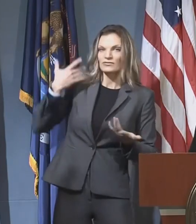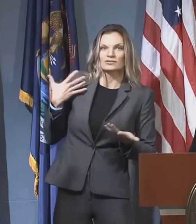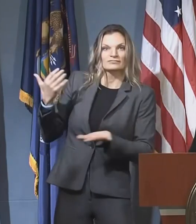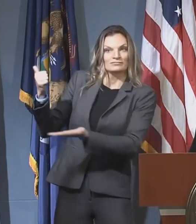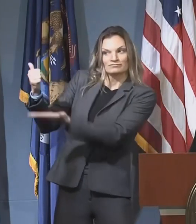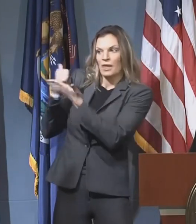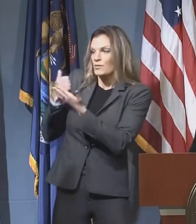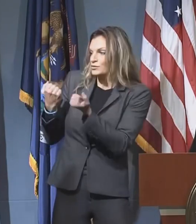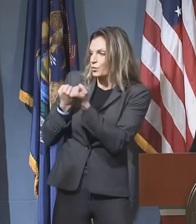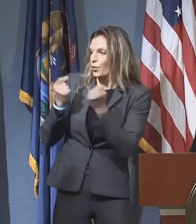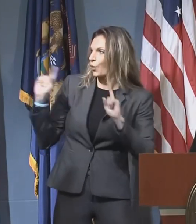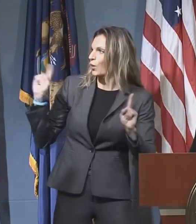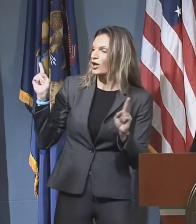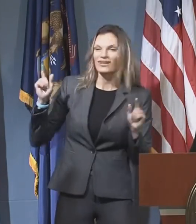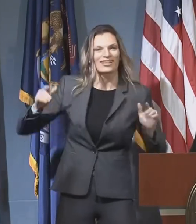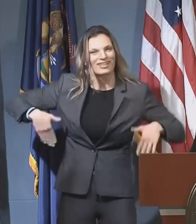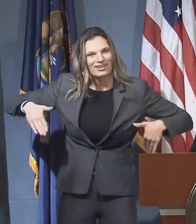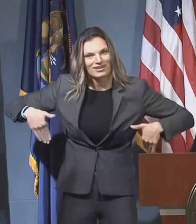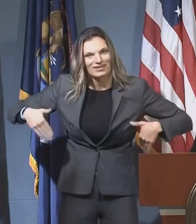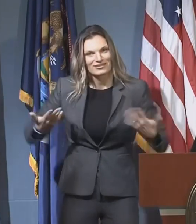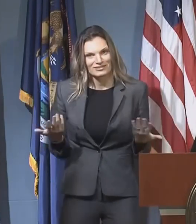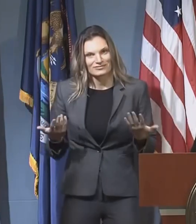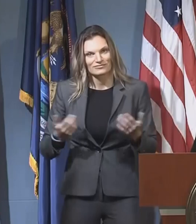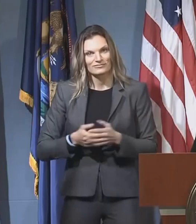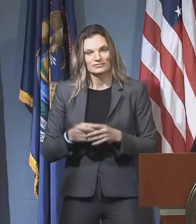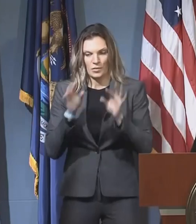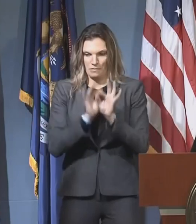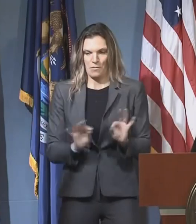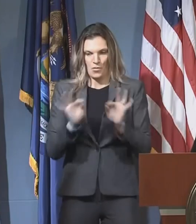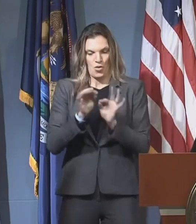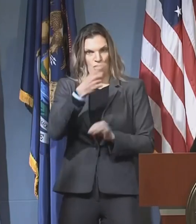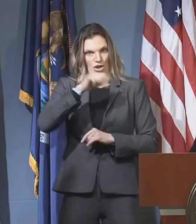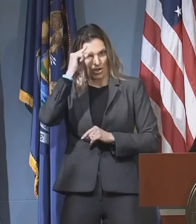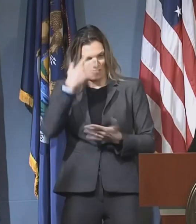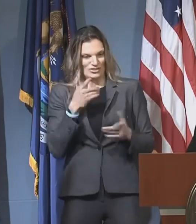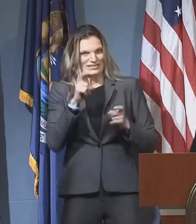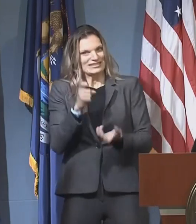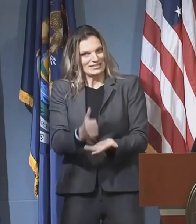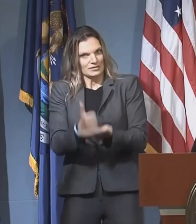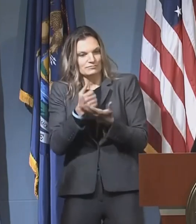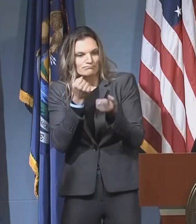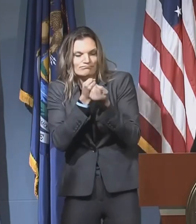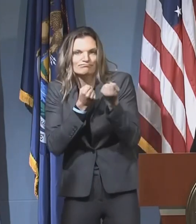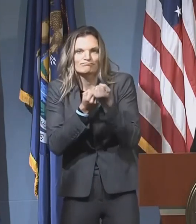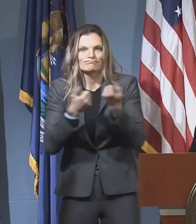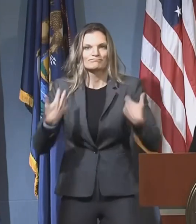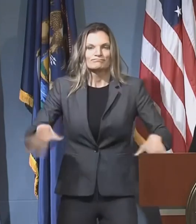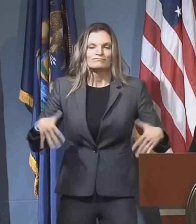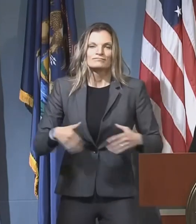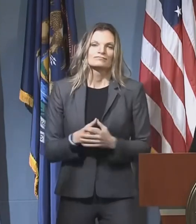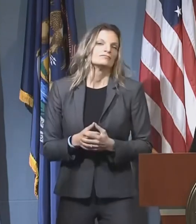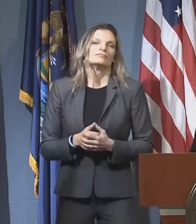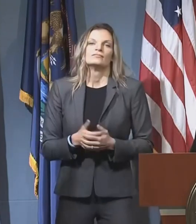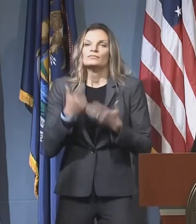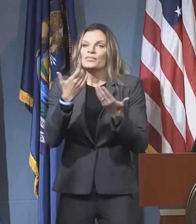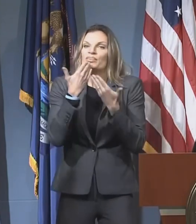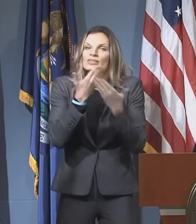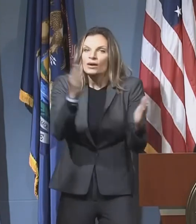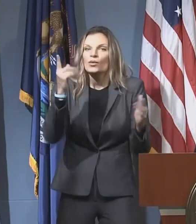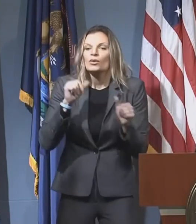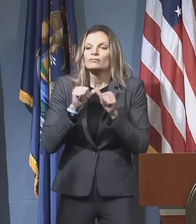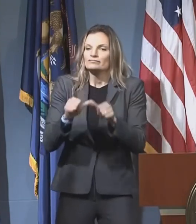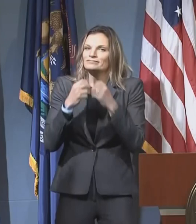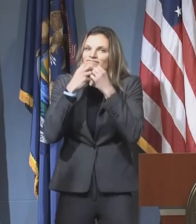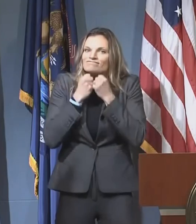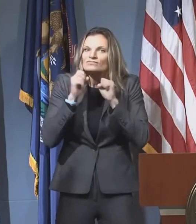it, I think it's important that so many governors have. And I thank you for the work that you've done to keep yourself safe